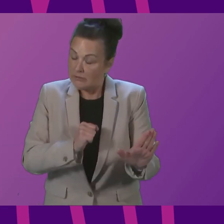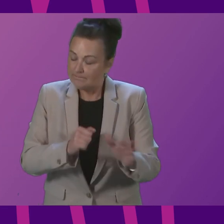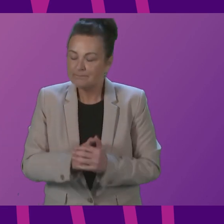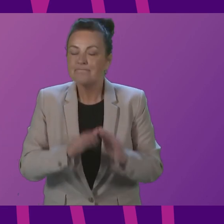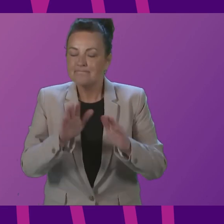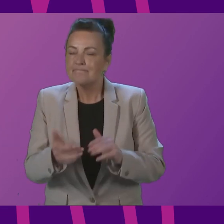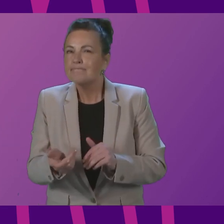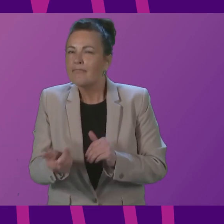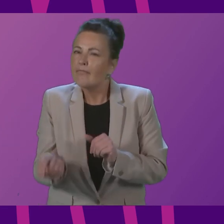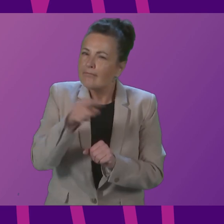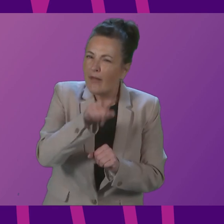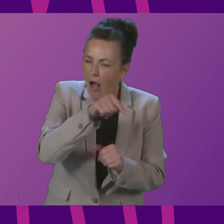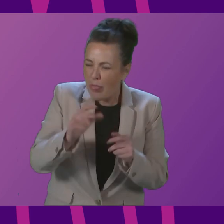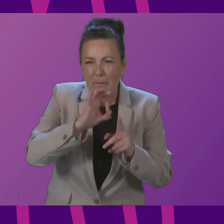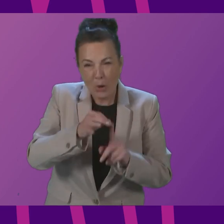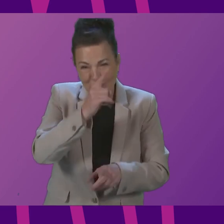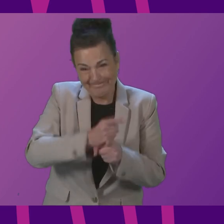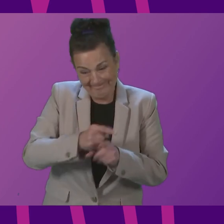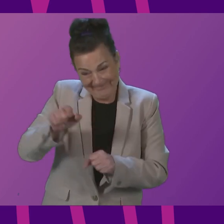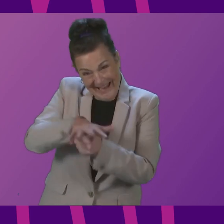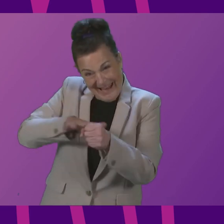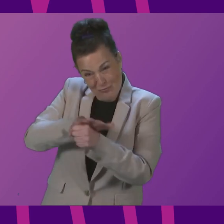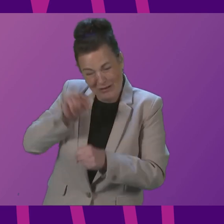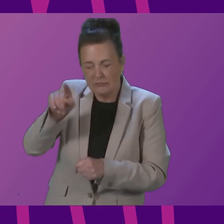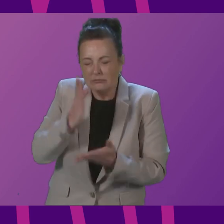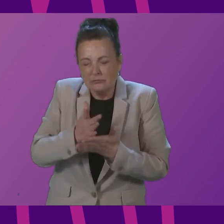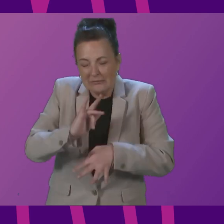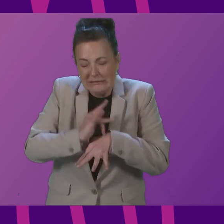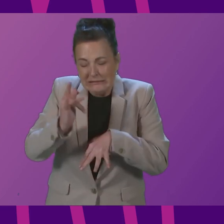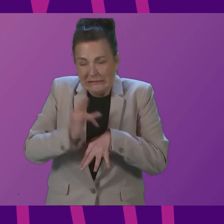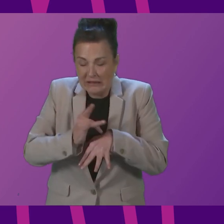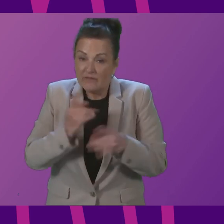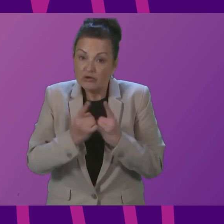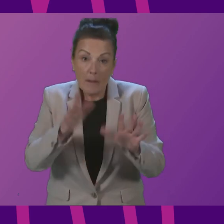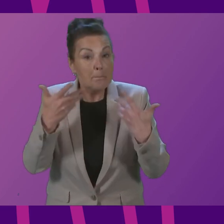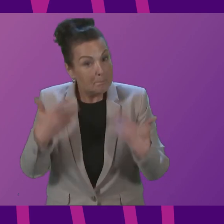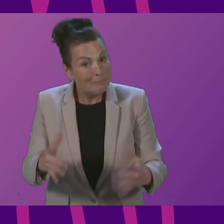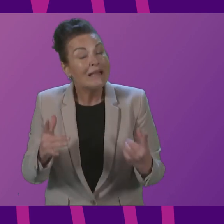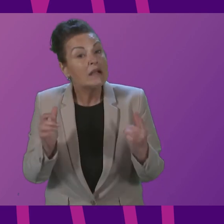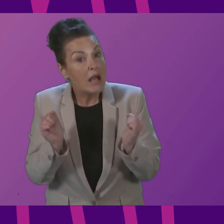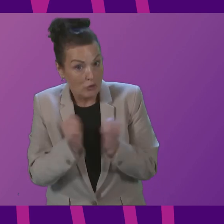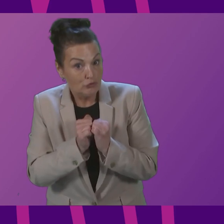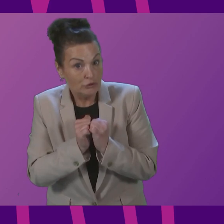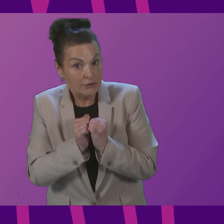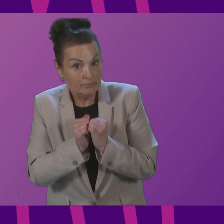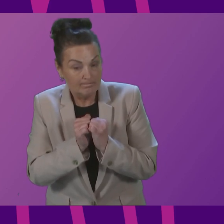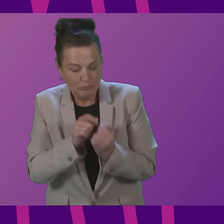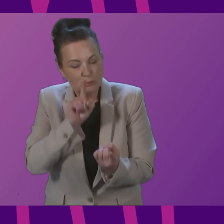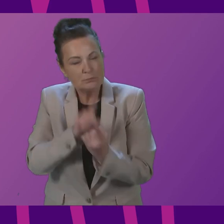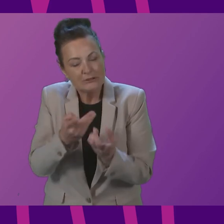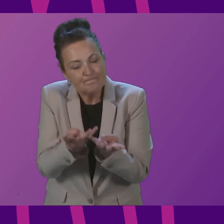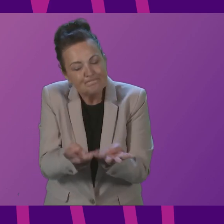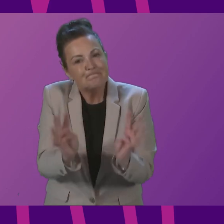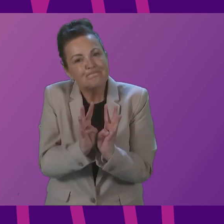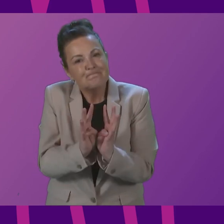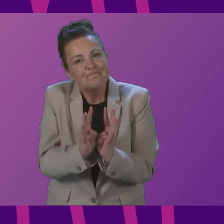substance of the issues around Fornethy this is a very sensitive issue and I have agreed to meet with a group of survivors